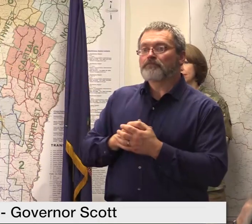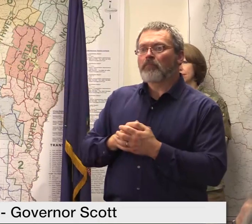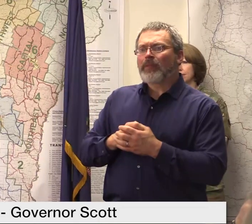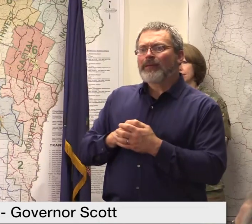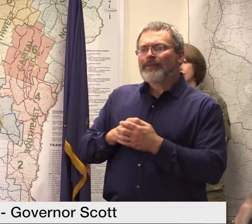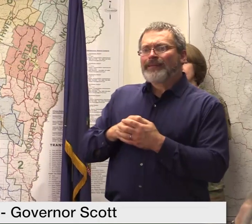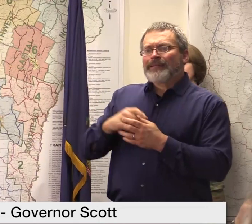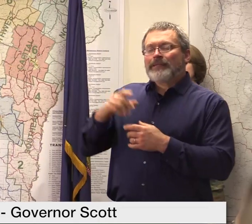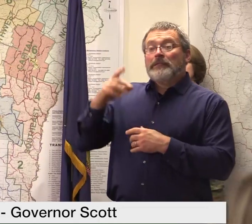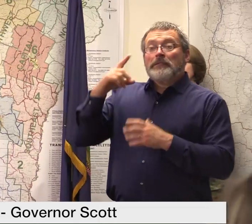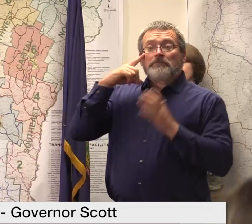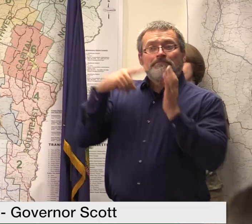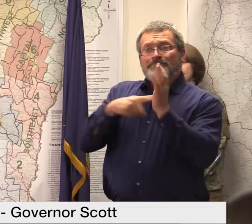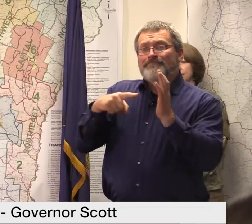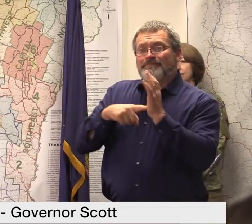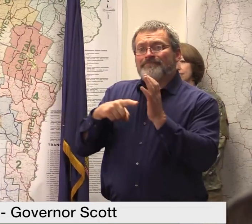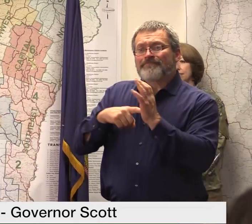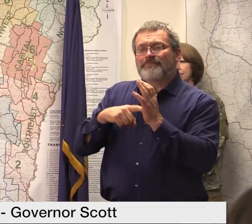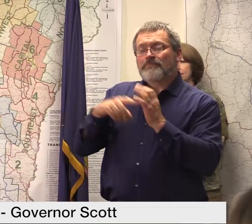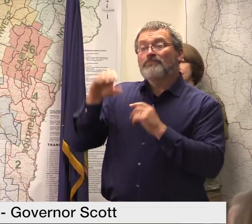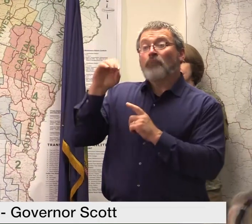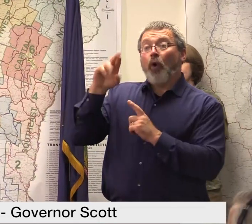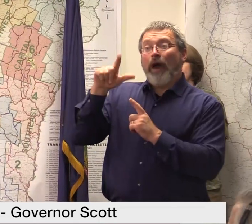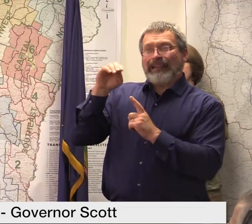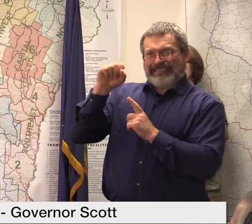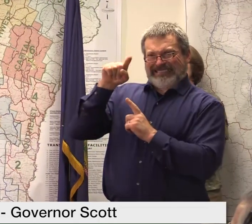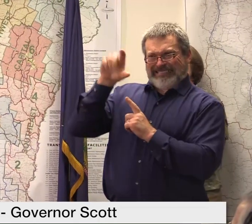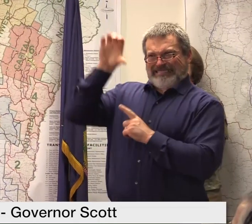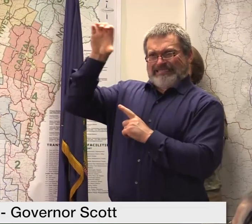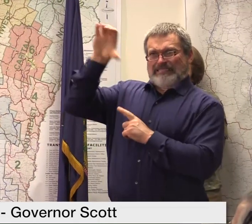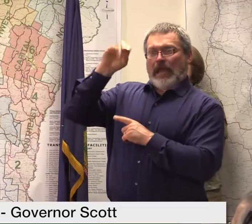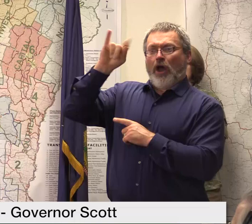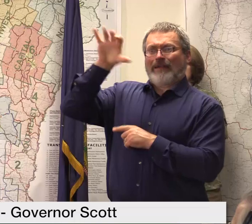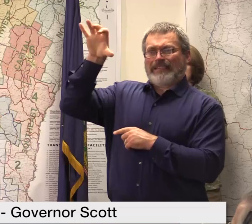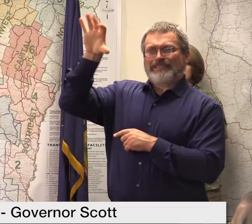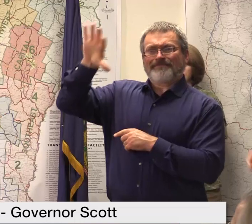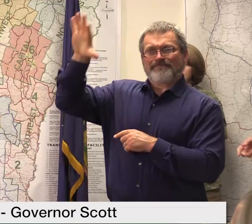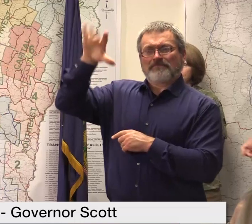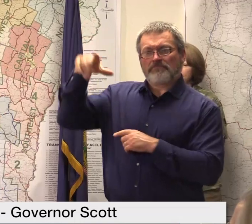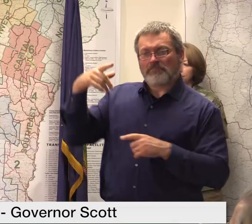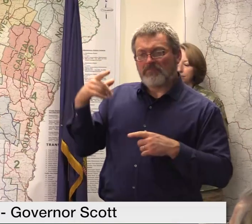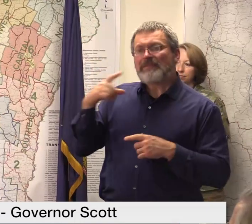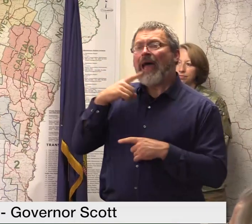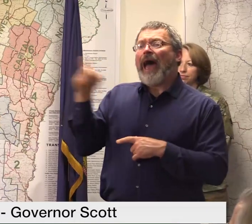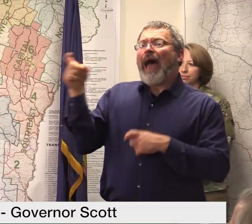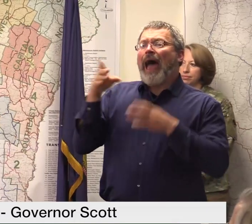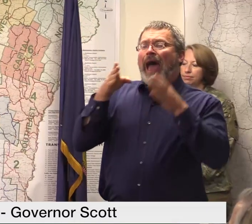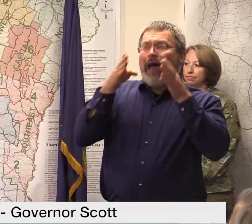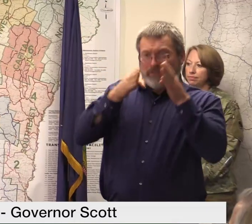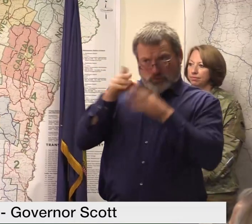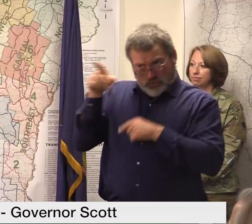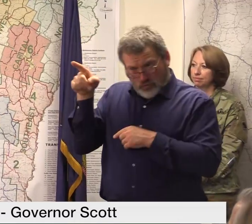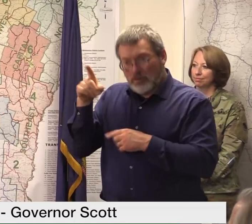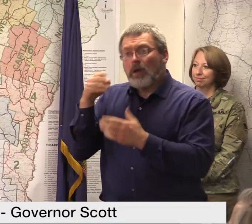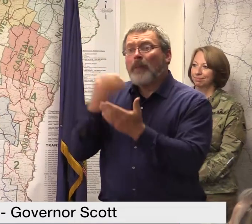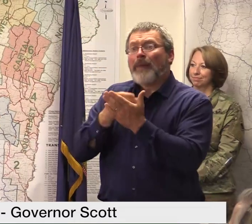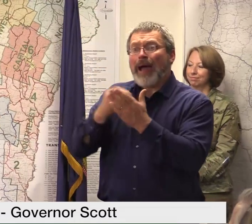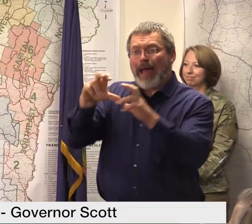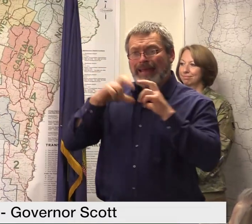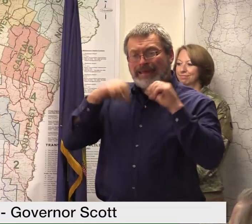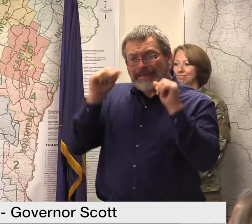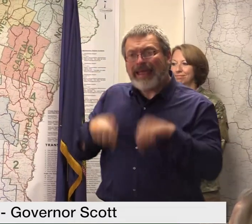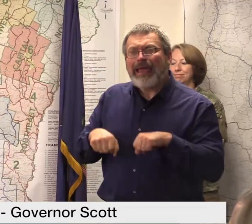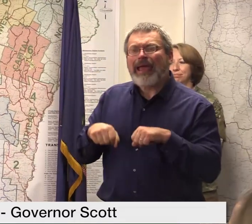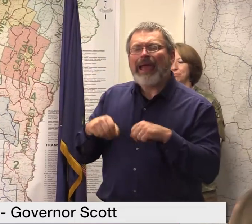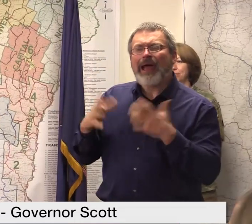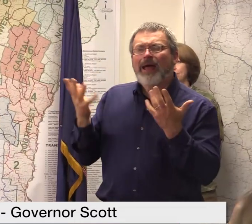to for people to report to actually receive that individual assistance yeah again it's a very and i'll let general roy